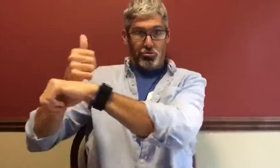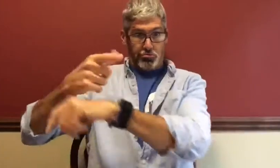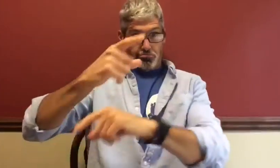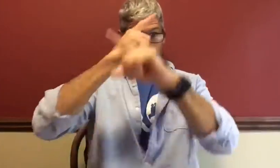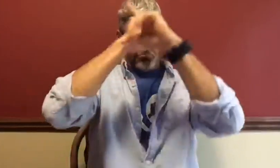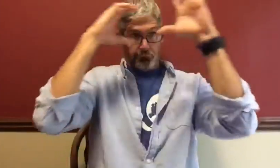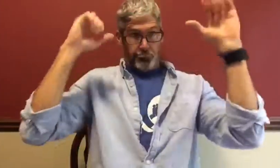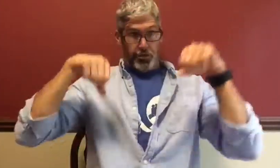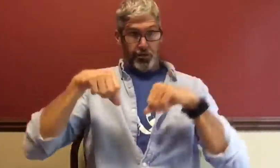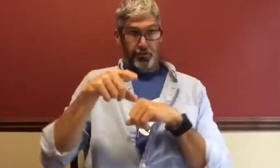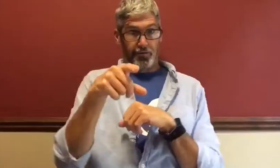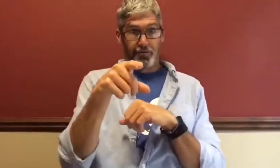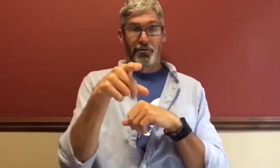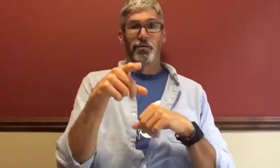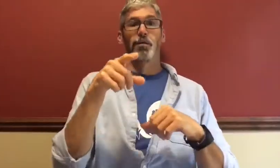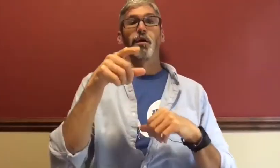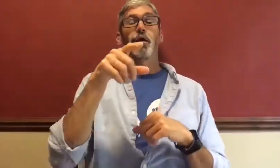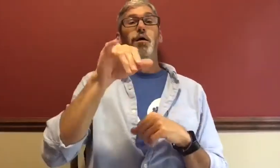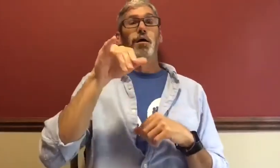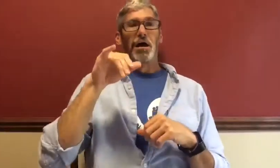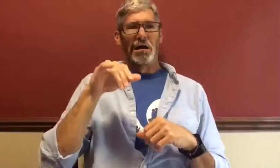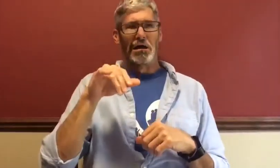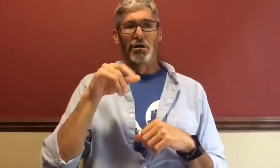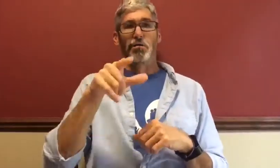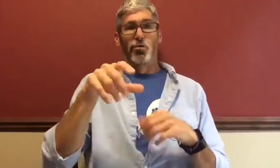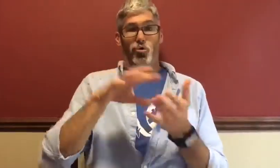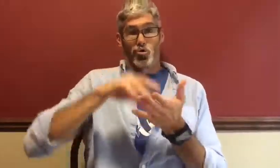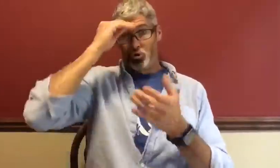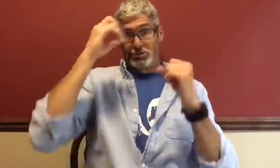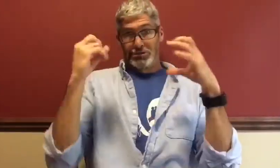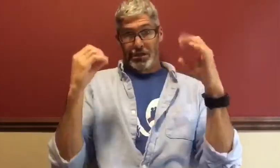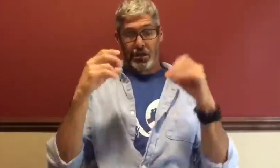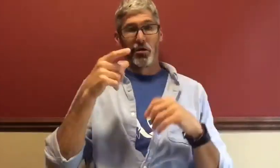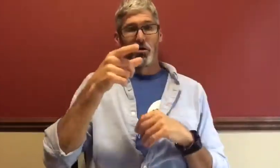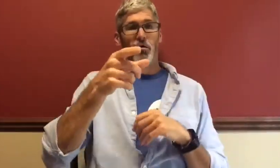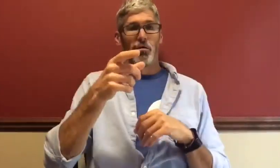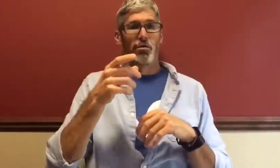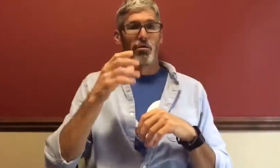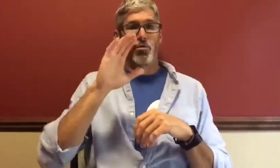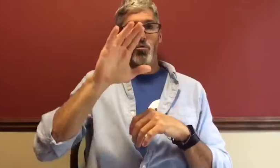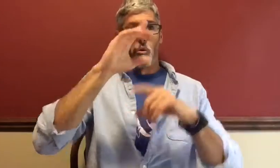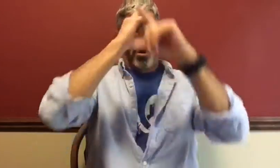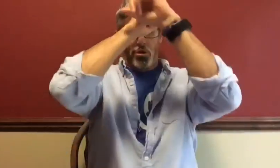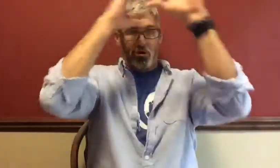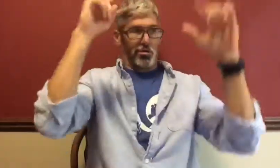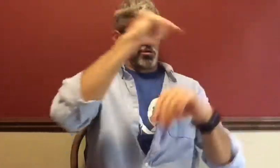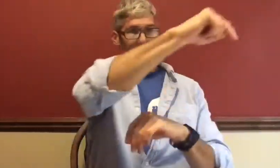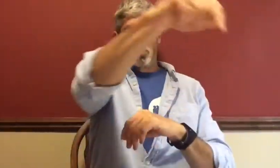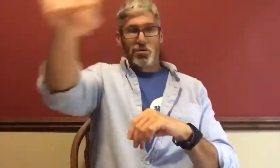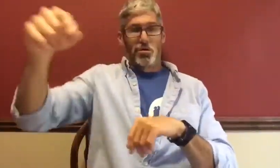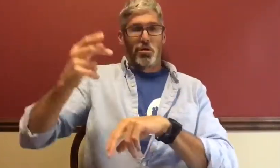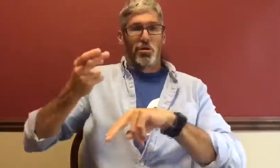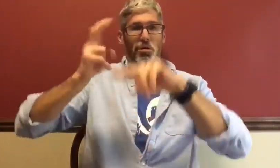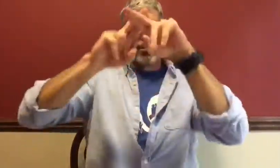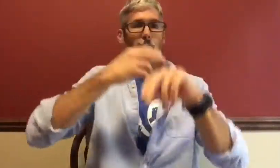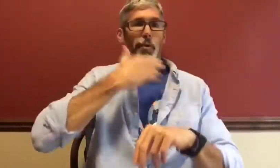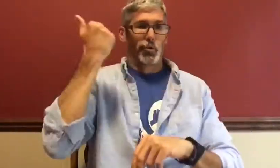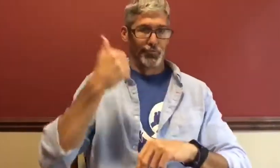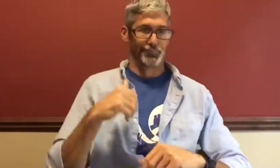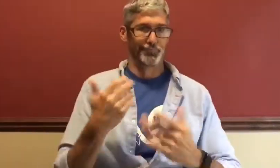chair here and a couch there, so on, in detail. If you're not sure, you'll learn sign language and you'll experience an enhanced ability